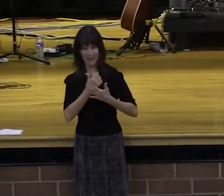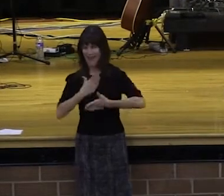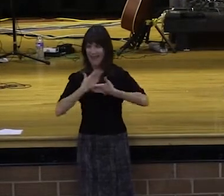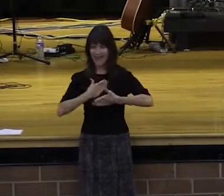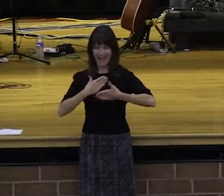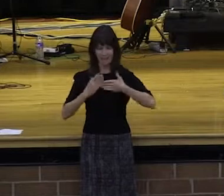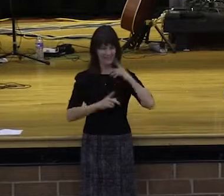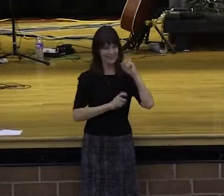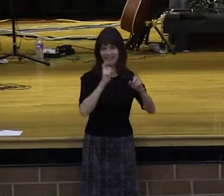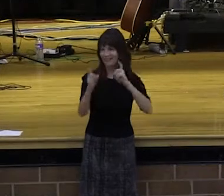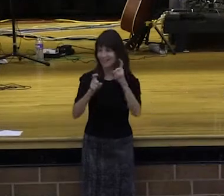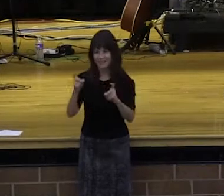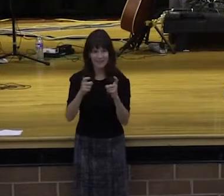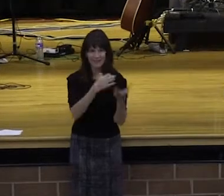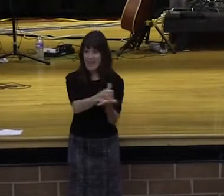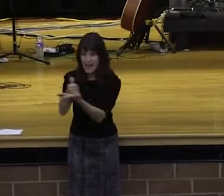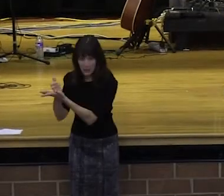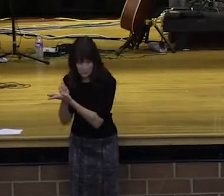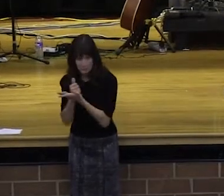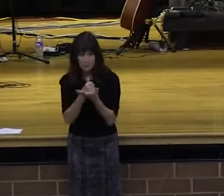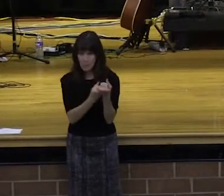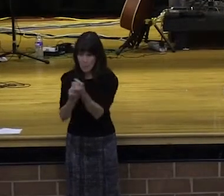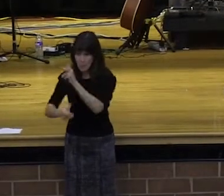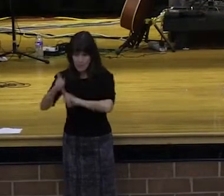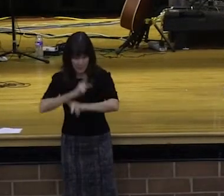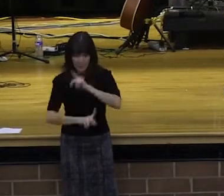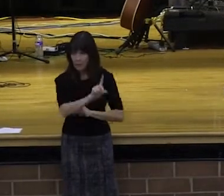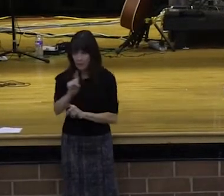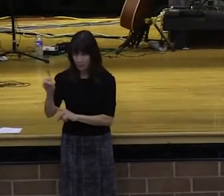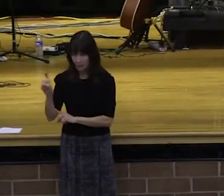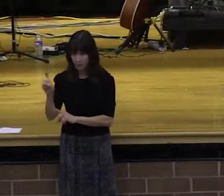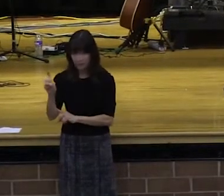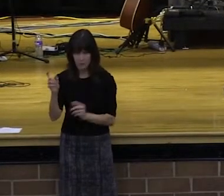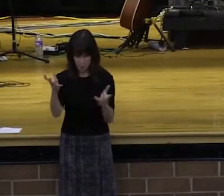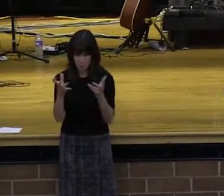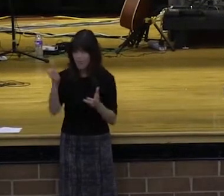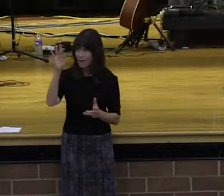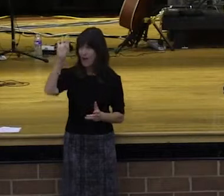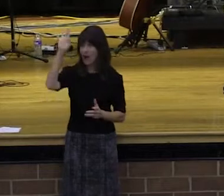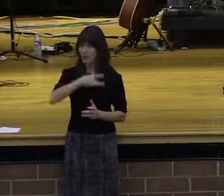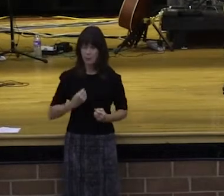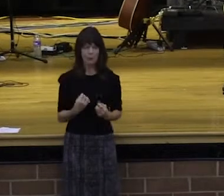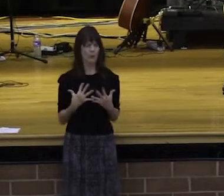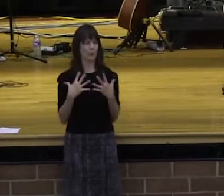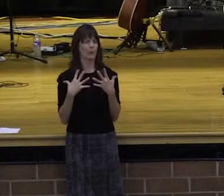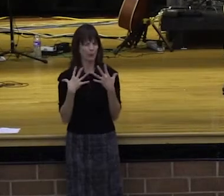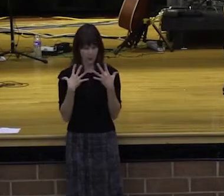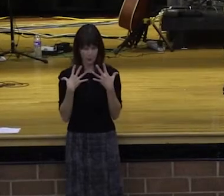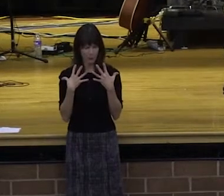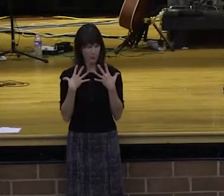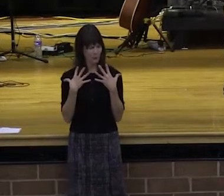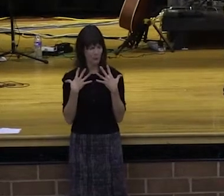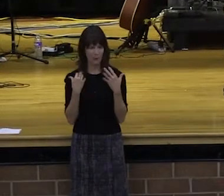be a joyous, generous giver? Do you want to be a God-inspired, generous giver in every part of your life?